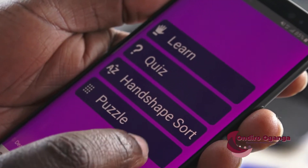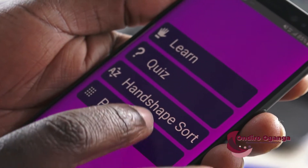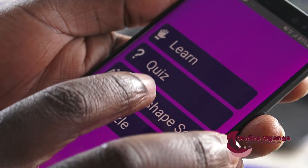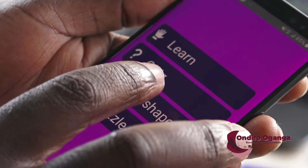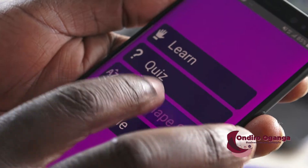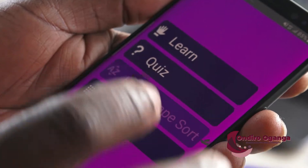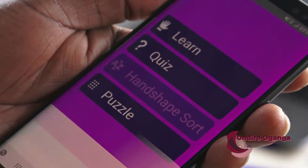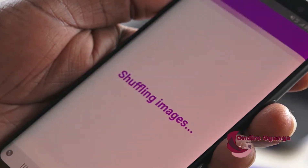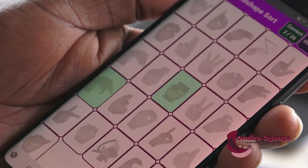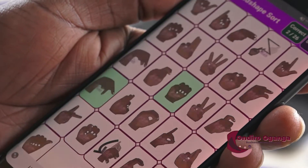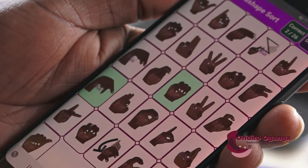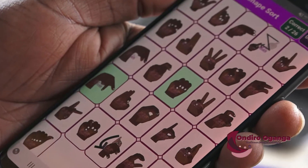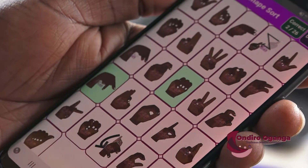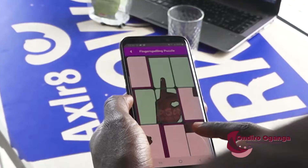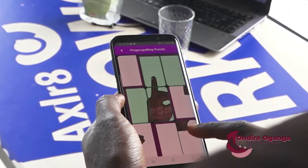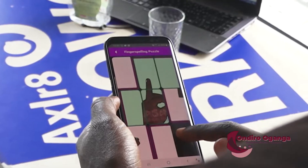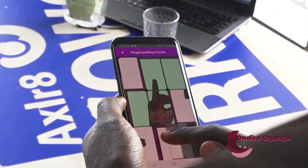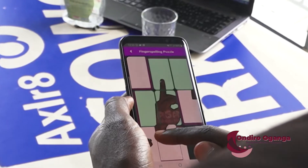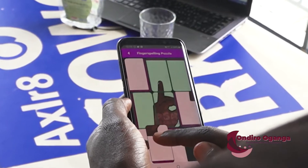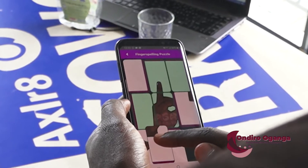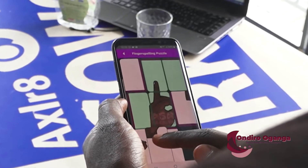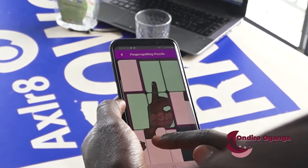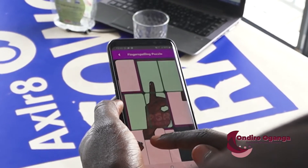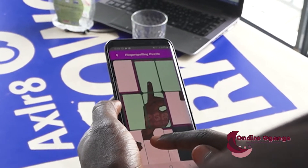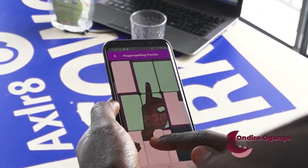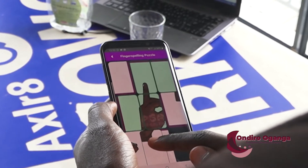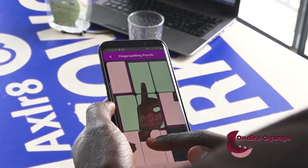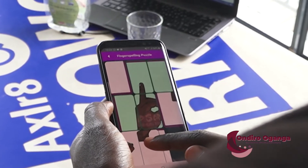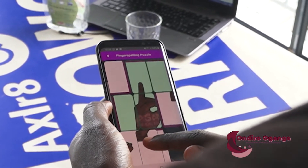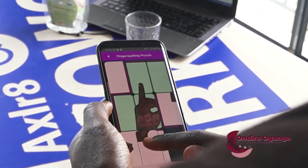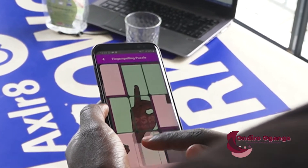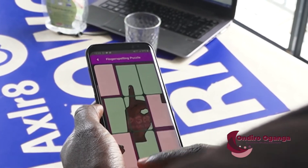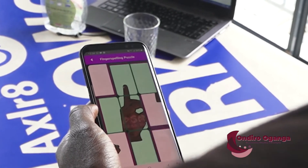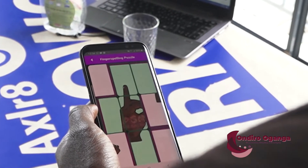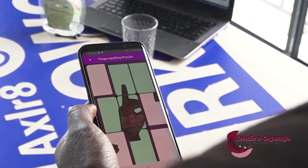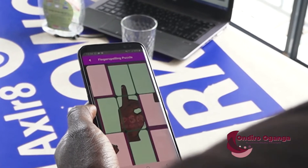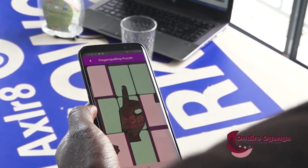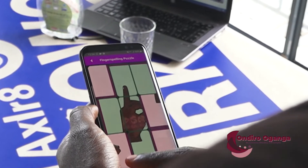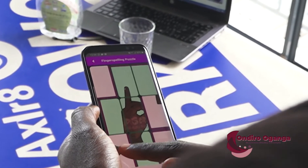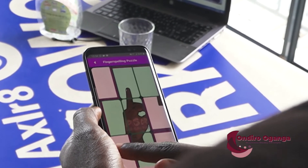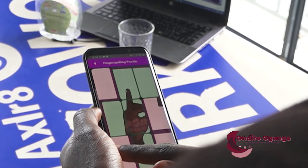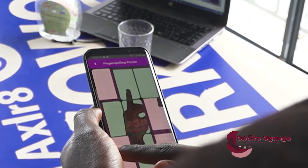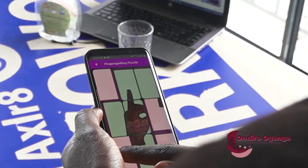choose from below which one is the correct answer. And you try to match the two.